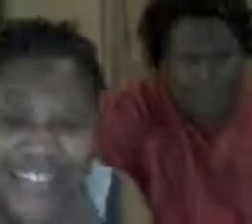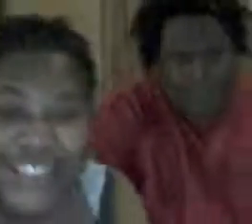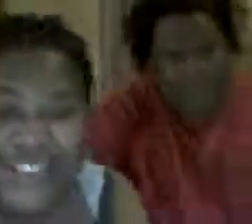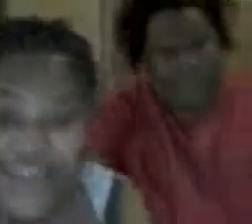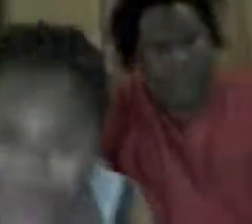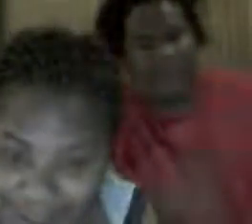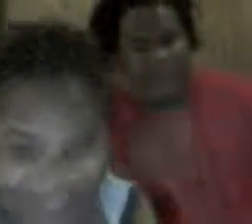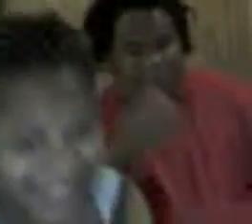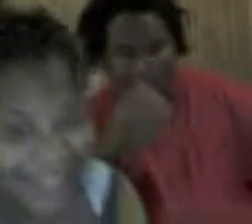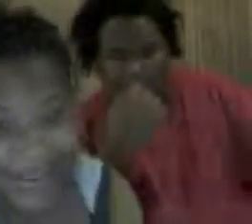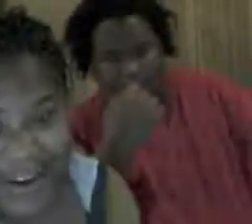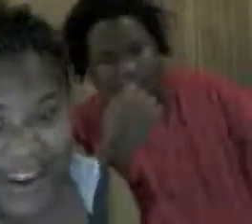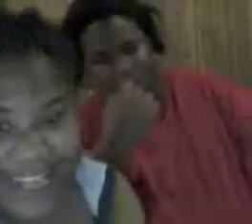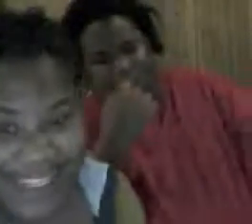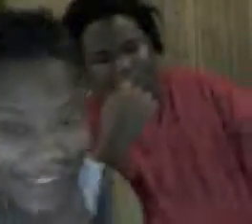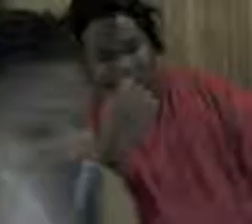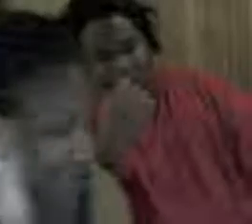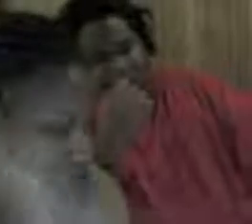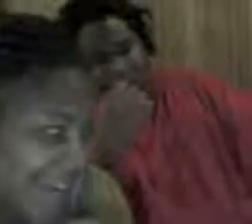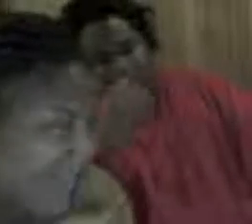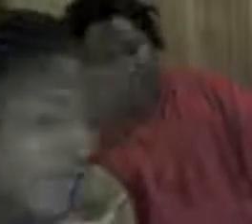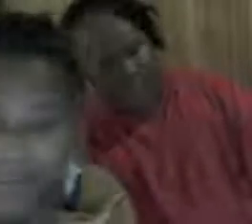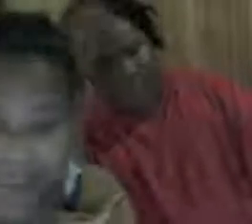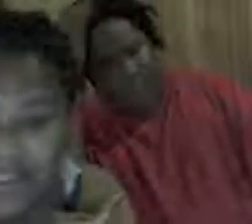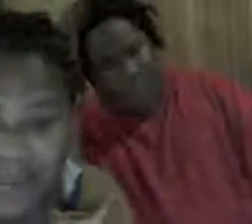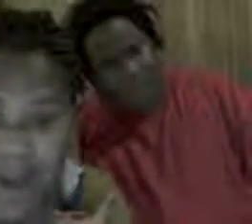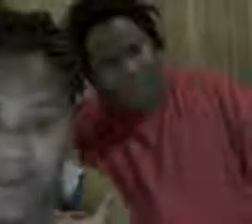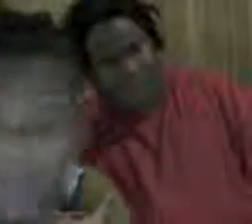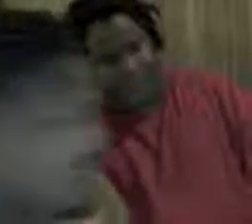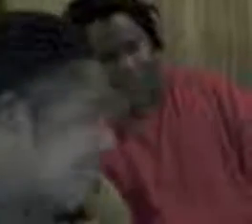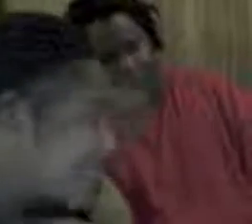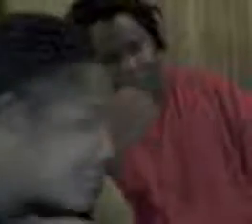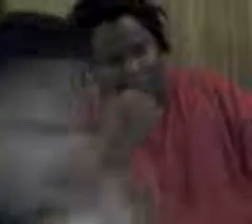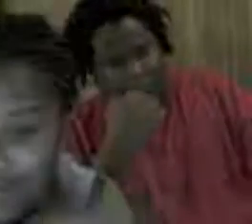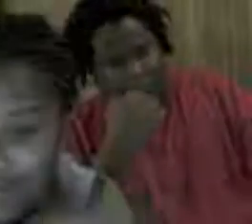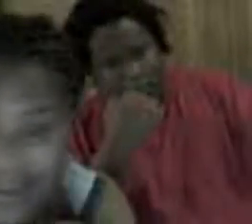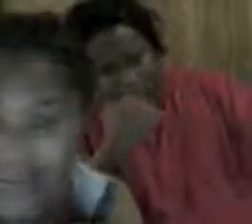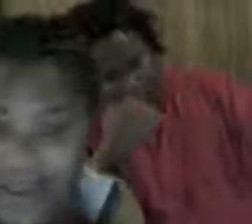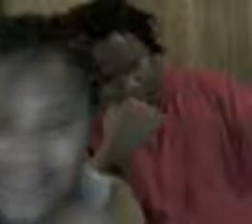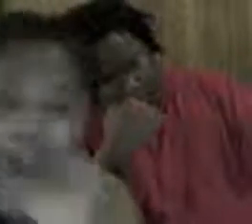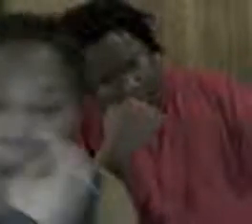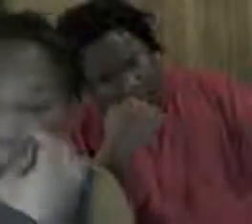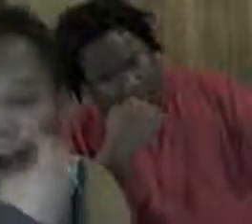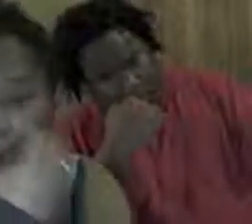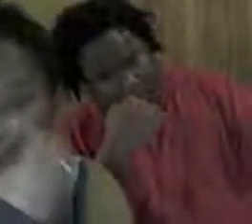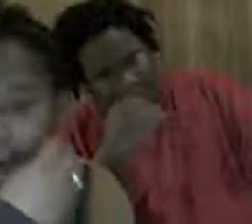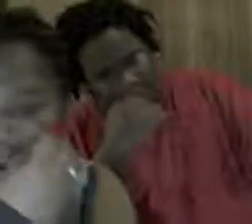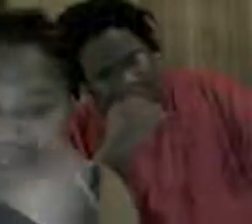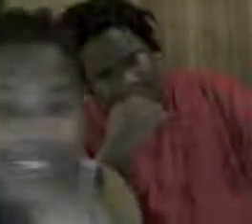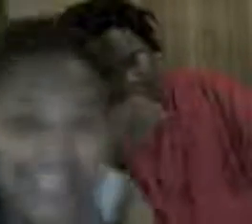Tube, you heard it, straight from the brother's mouth, not the horse's mouth, the brother's mouth, uh, he's sick of